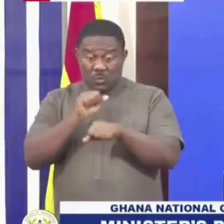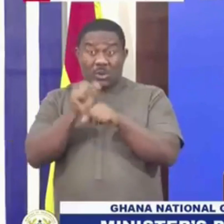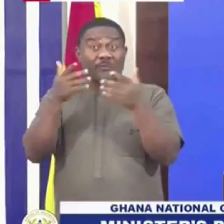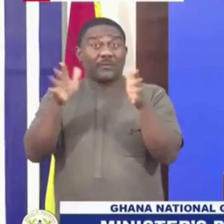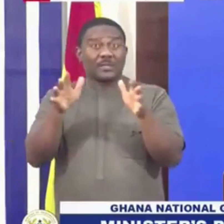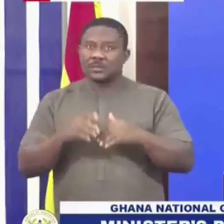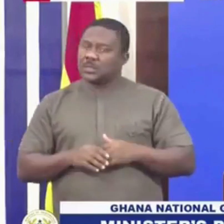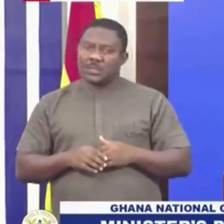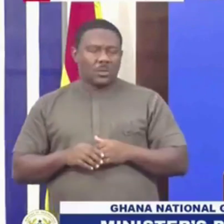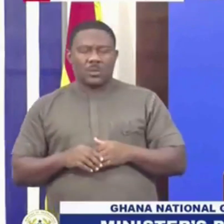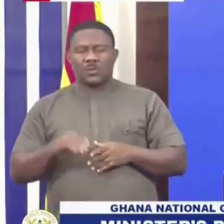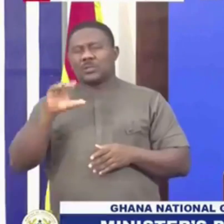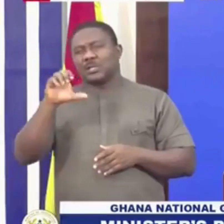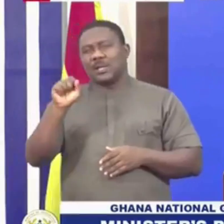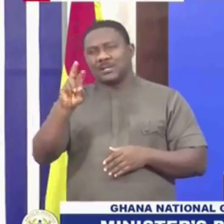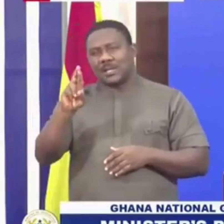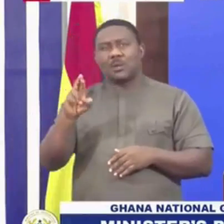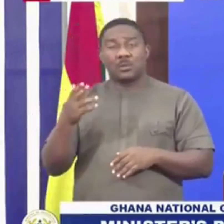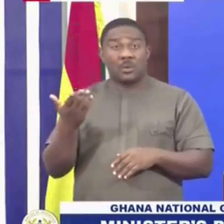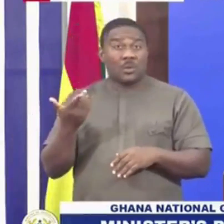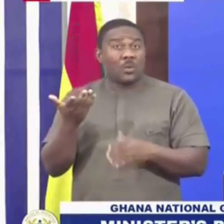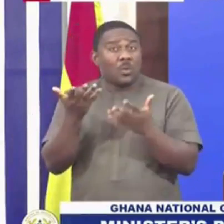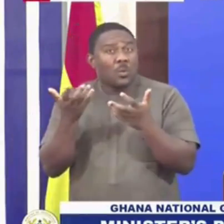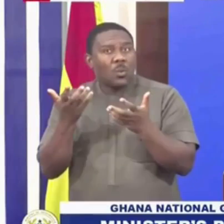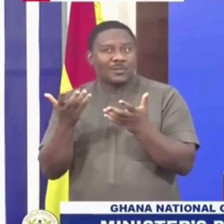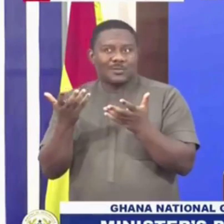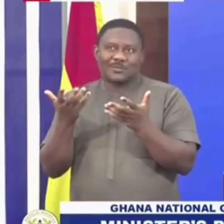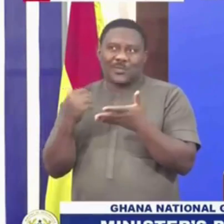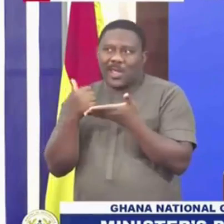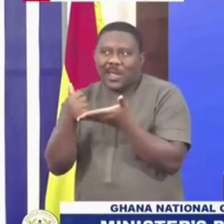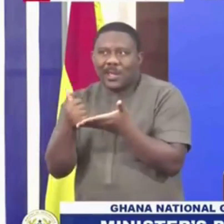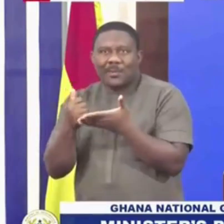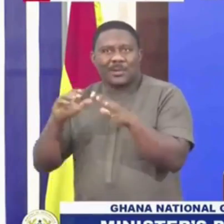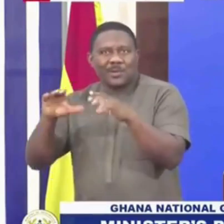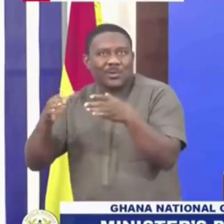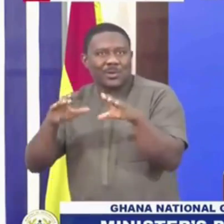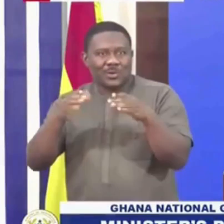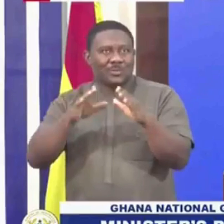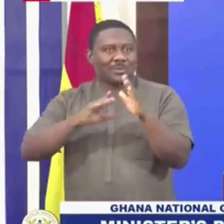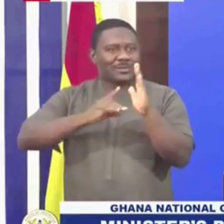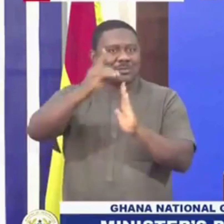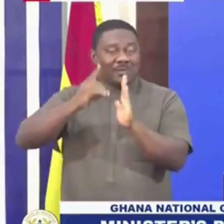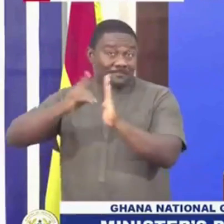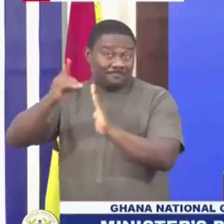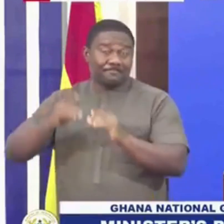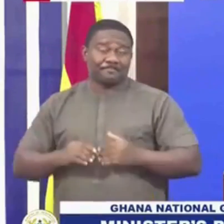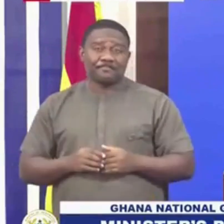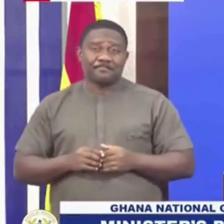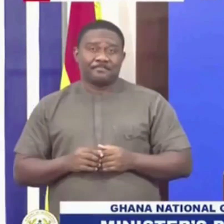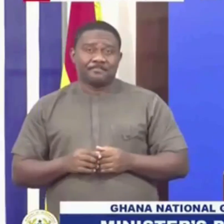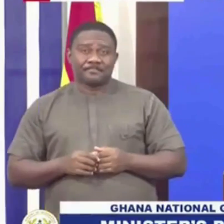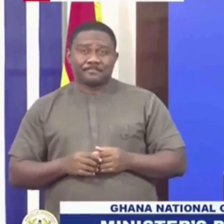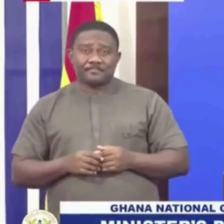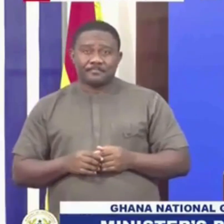call corporate social responsibility. Certainly, we want to be good corporate citizens as well. And we do